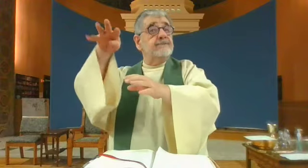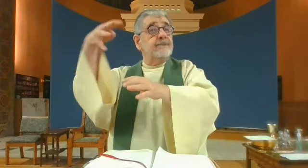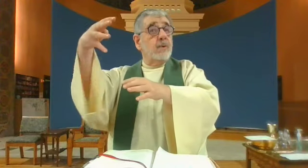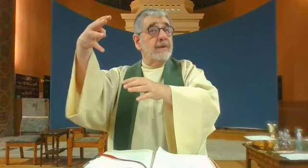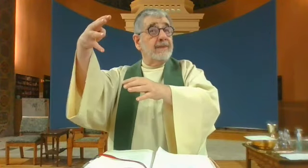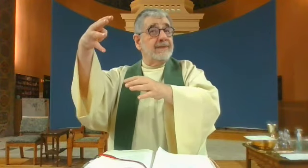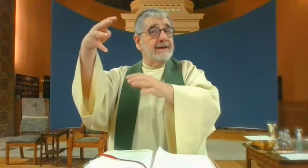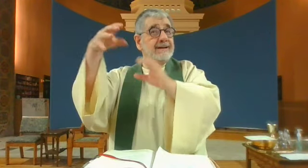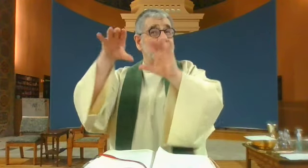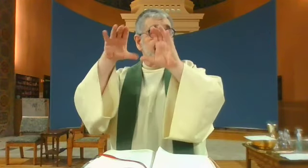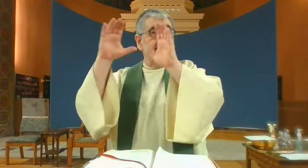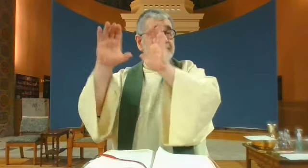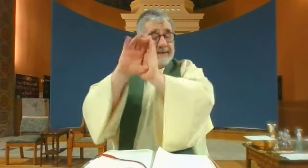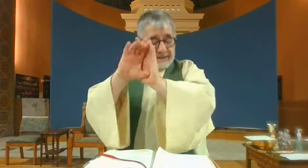And in our fourth panel,